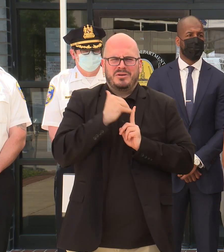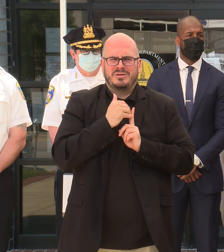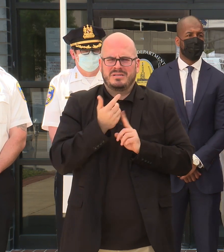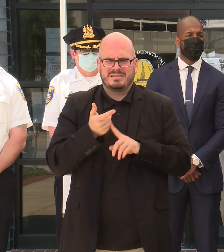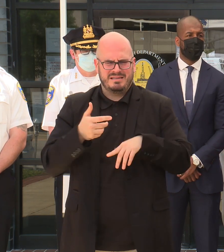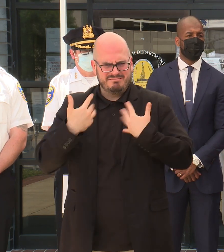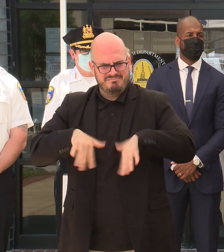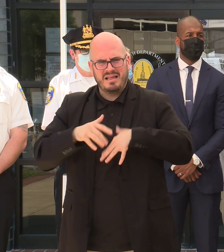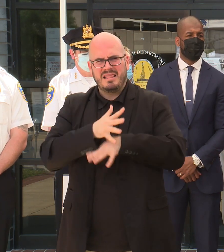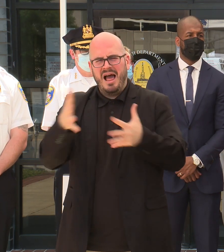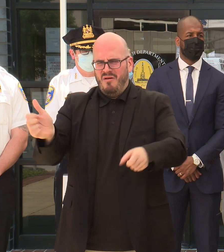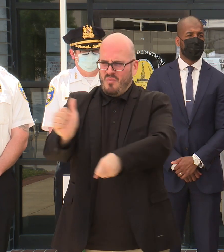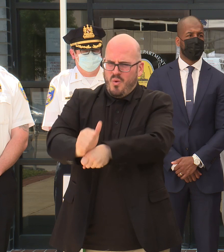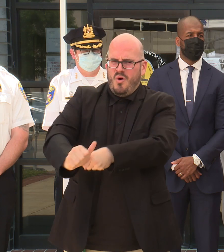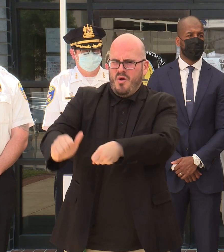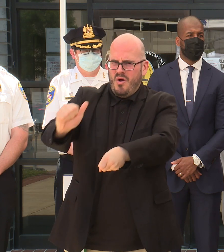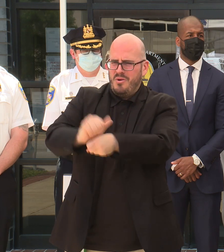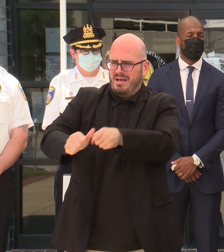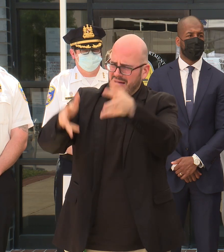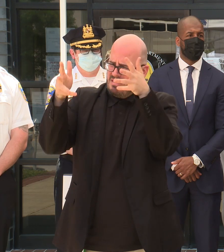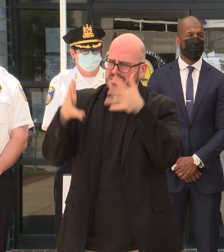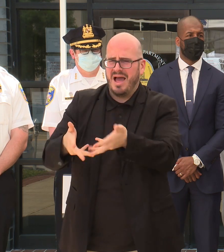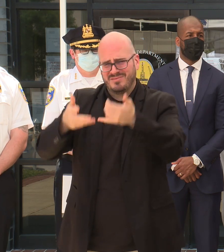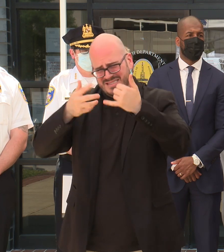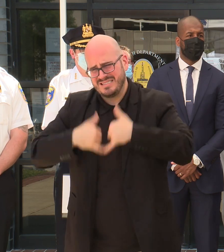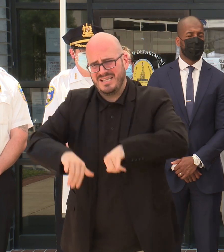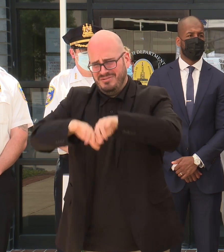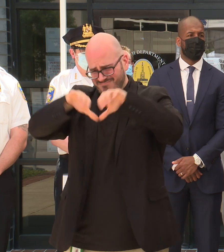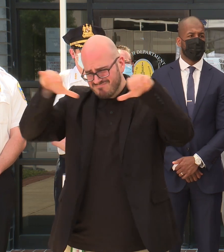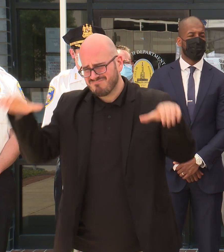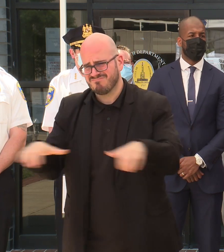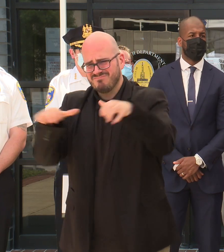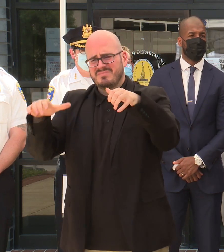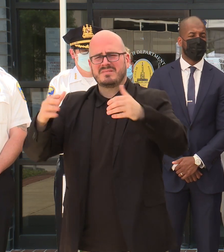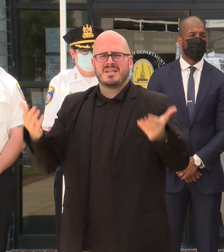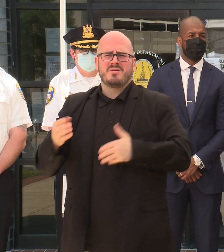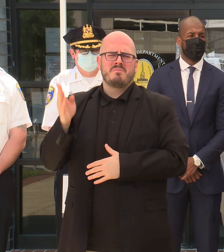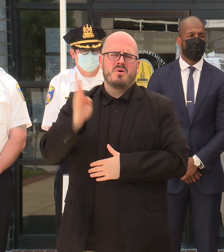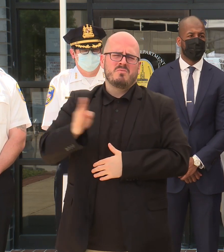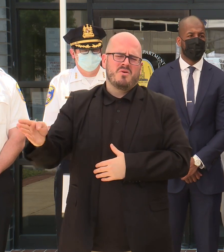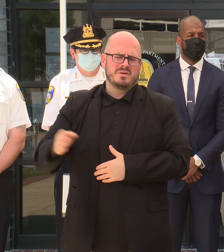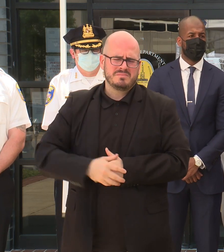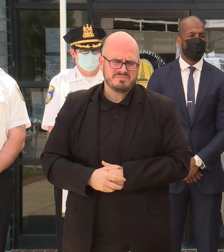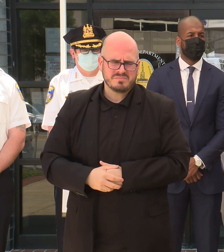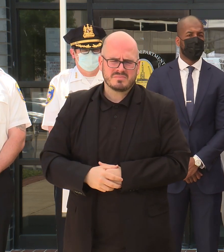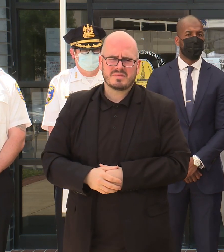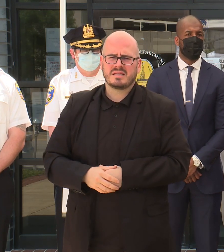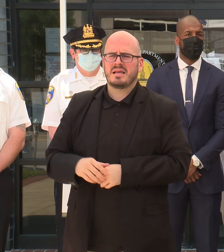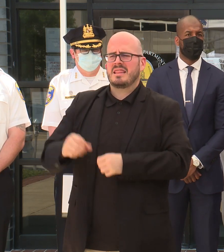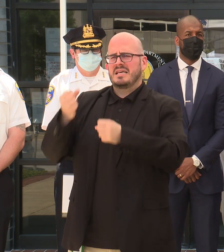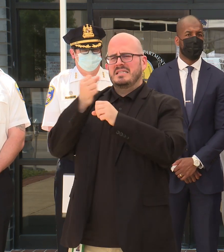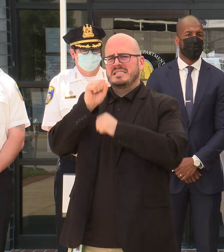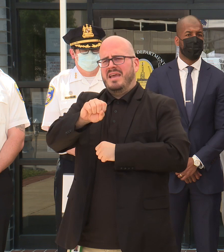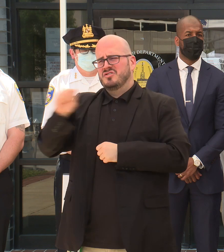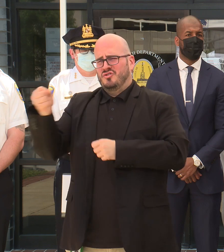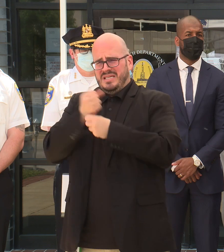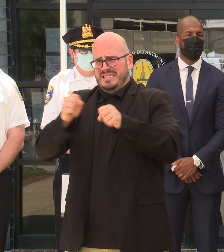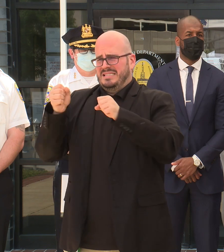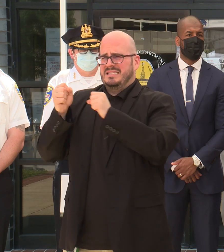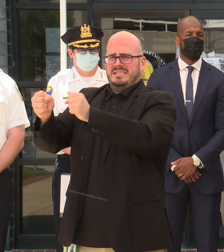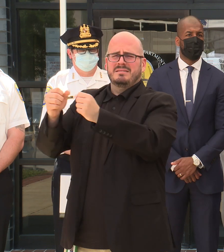work that needs to be done in Baltimore city communities. What the safe streets family feels right now is